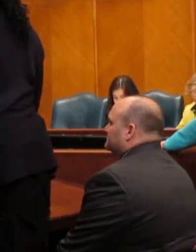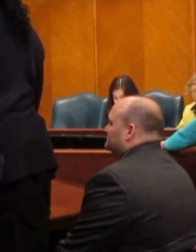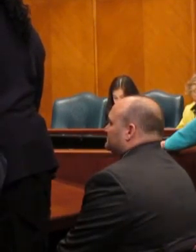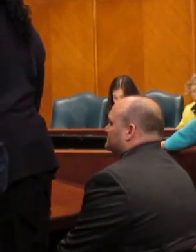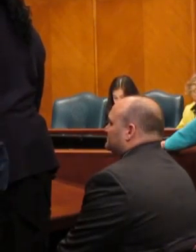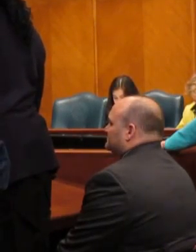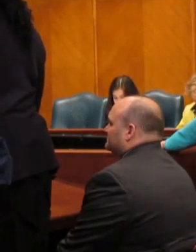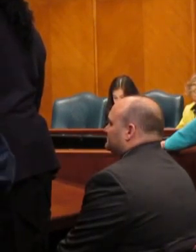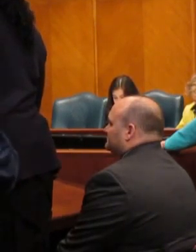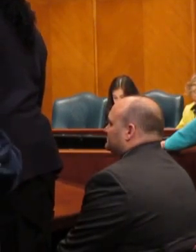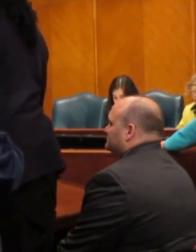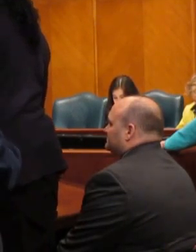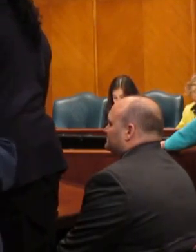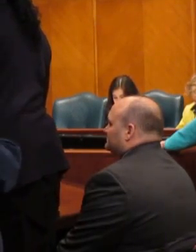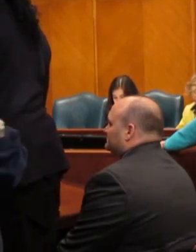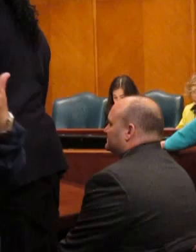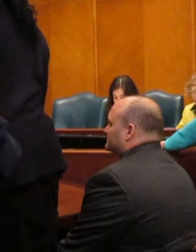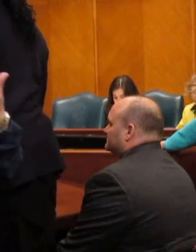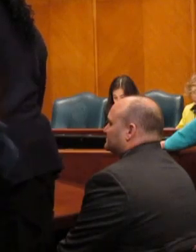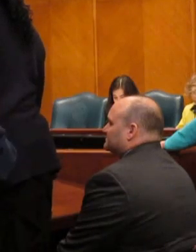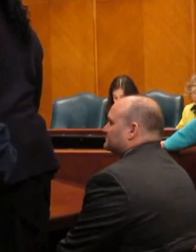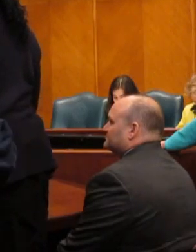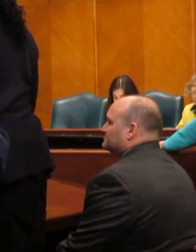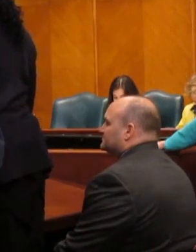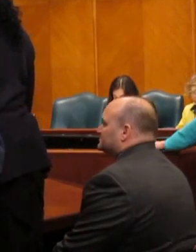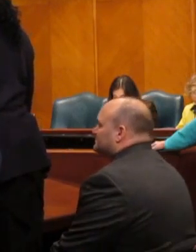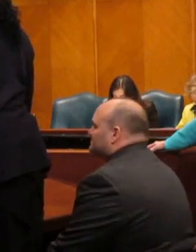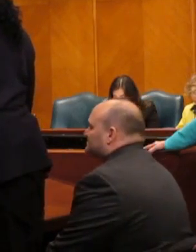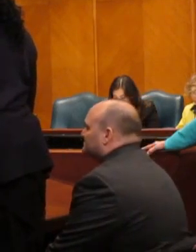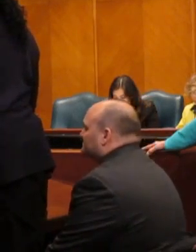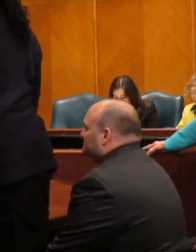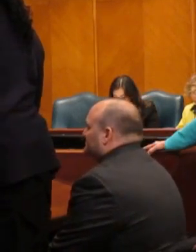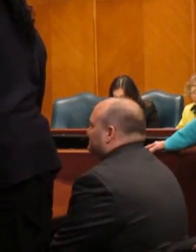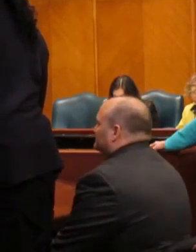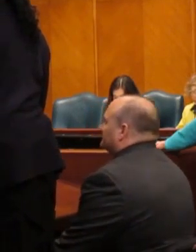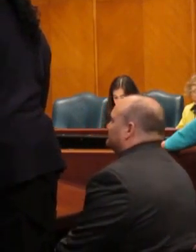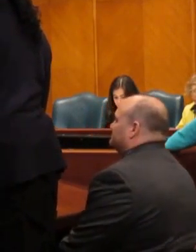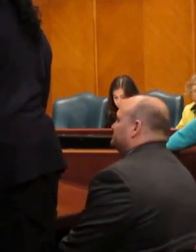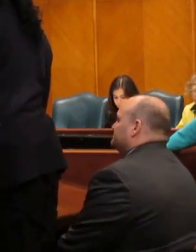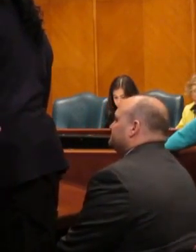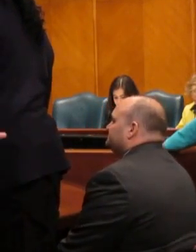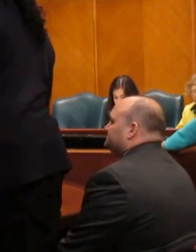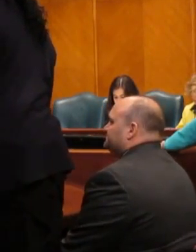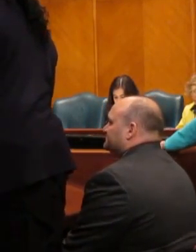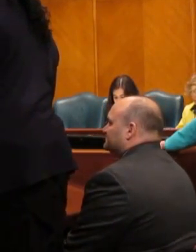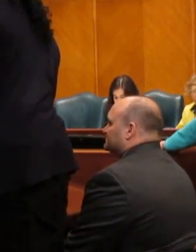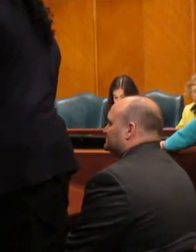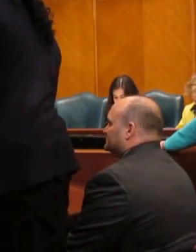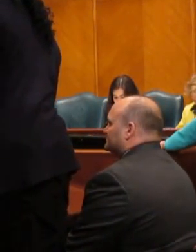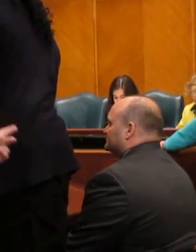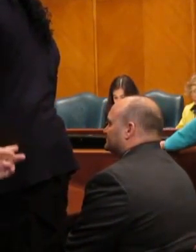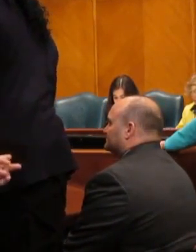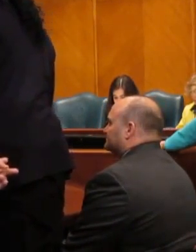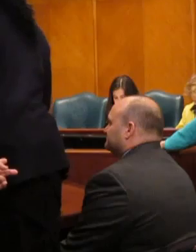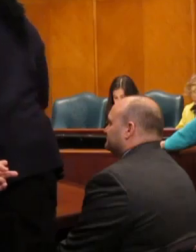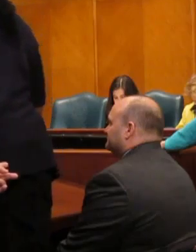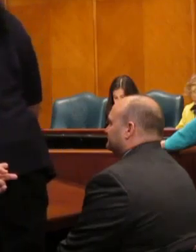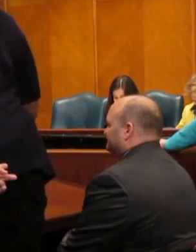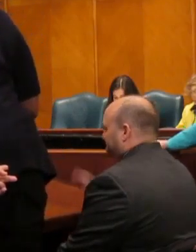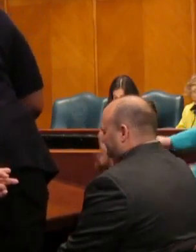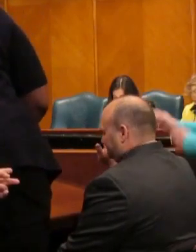services industry. Council members and audience, I would like to present to you our first honoree, Mr. Donald